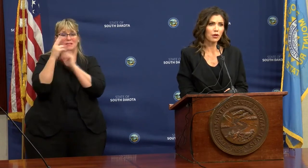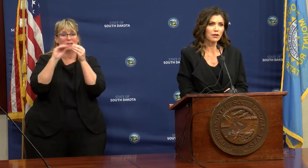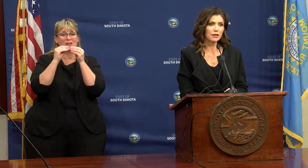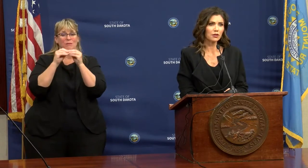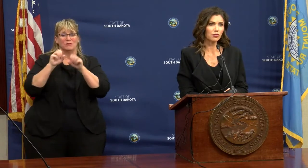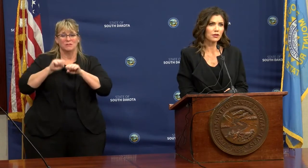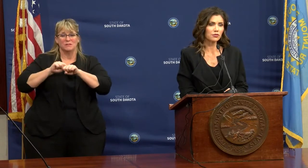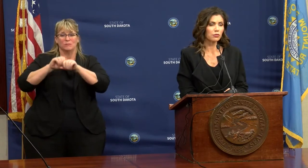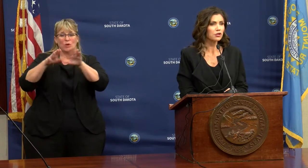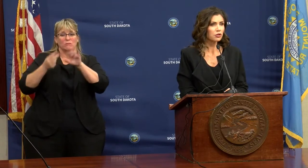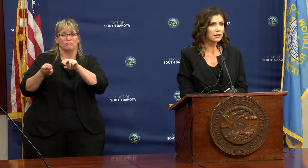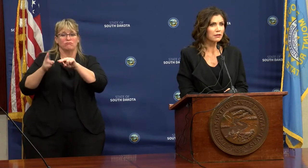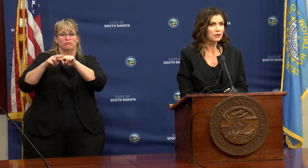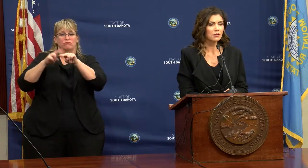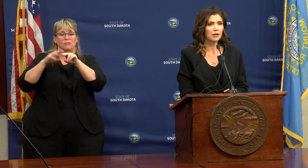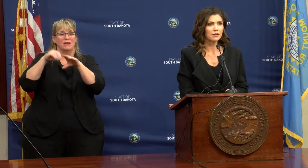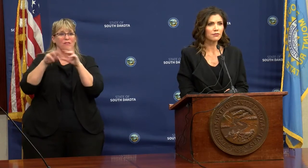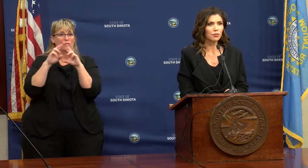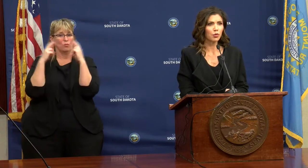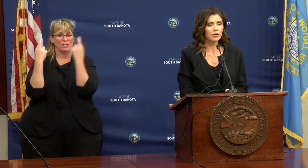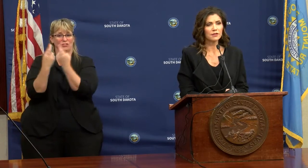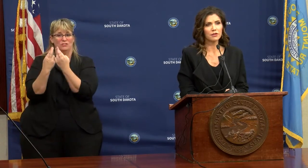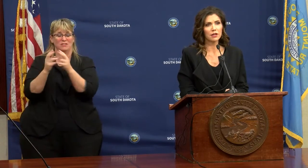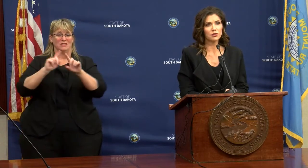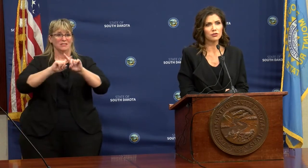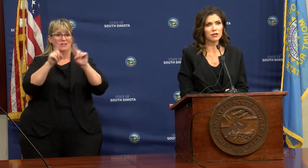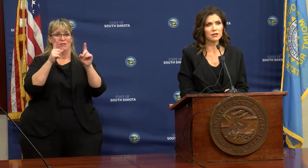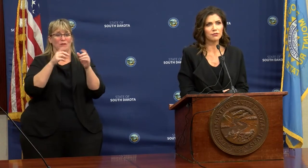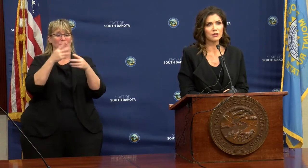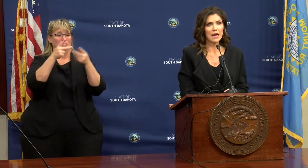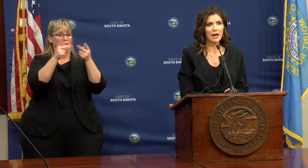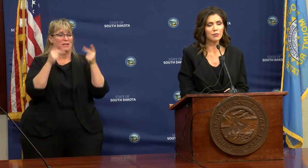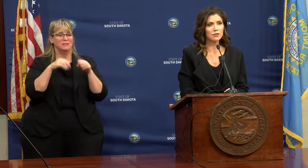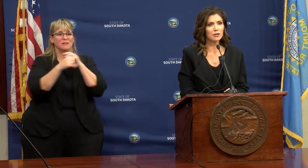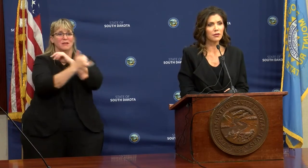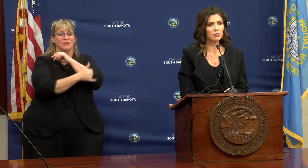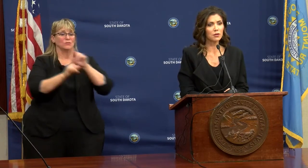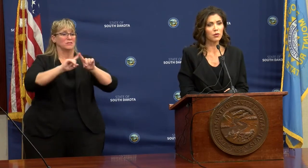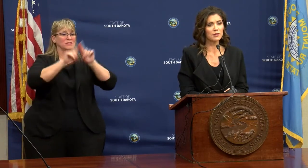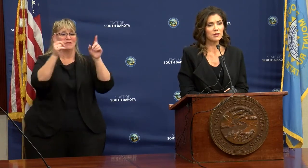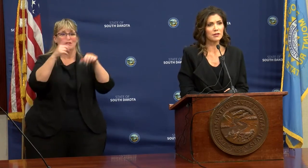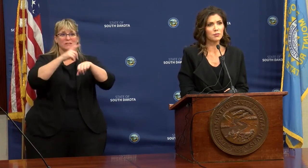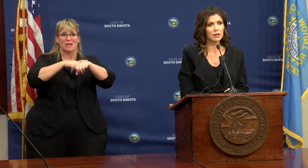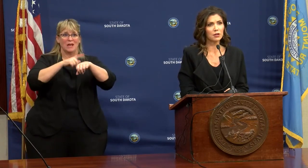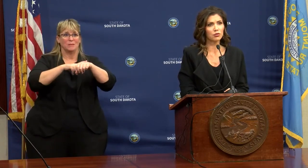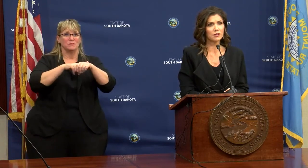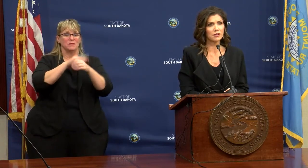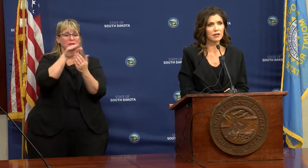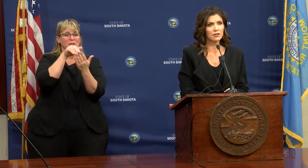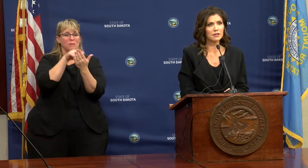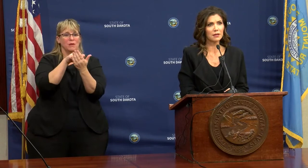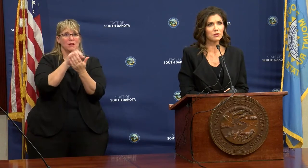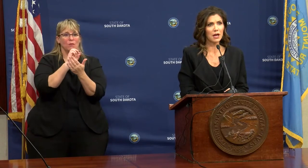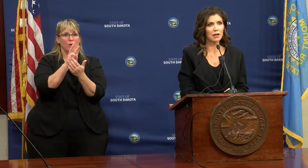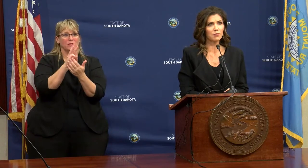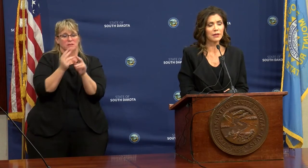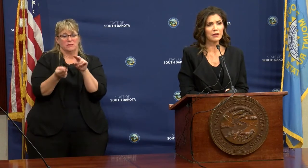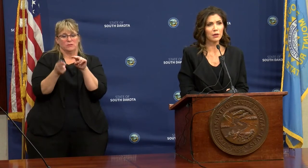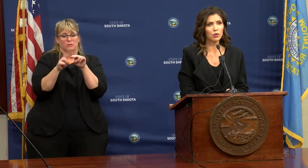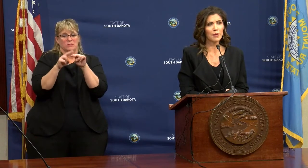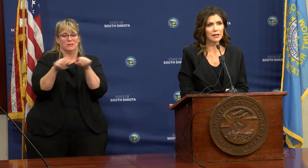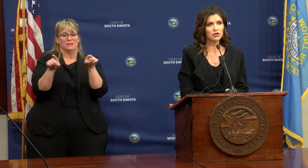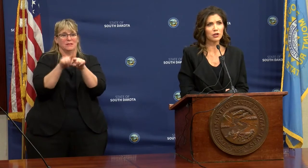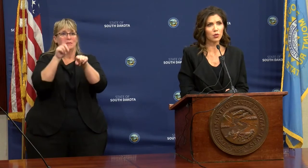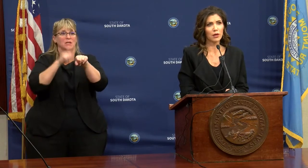rates of spread increase regionally at different points of the country at different times. The Midwest has been increasing at the same time,